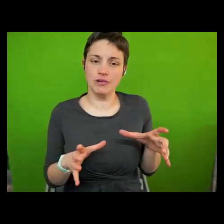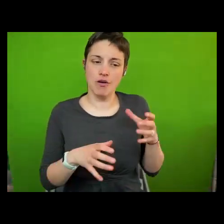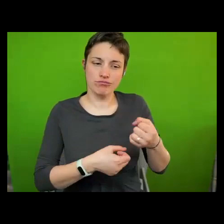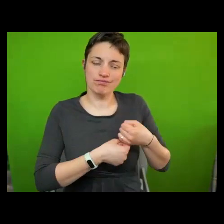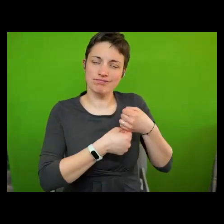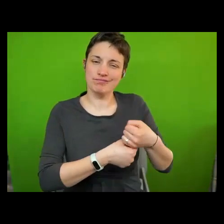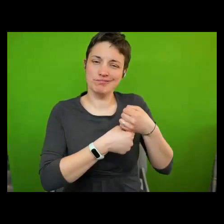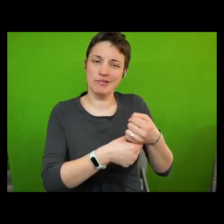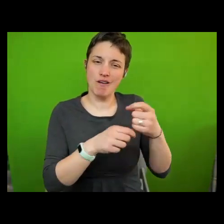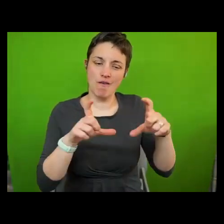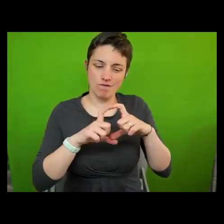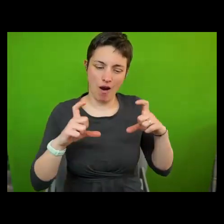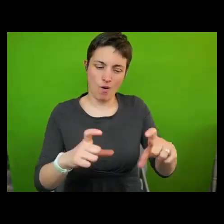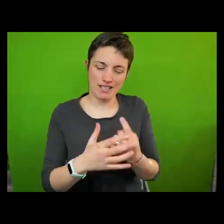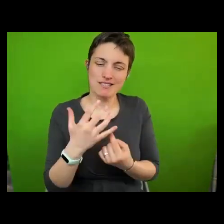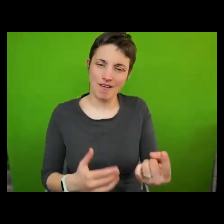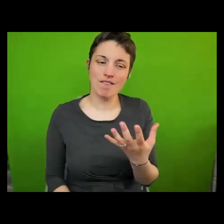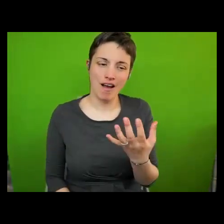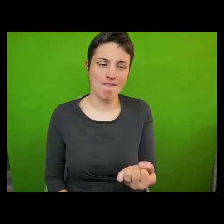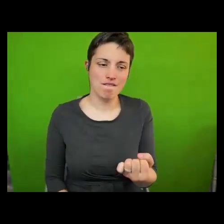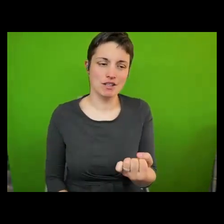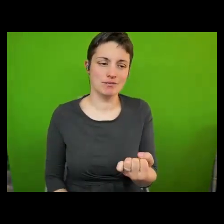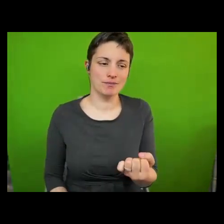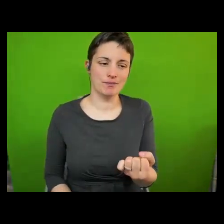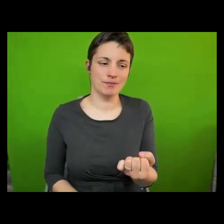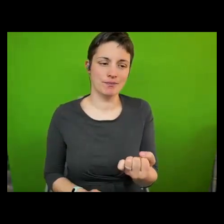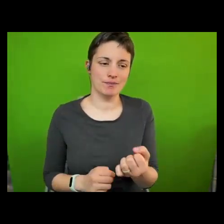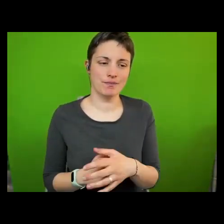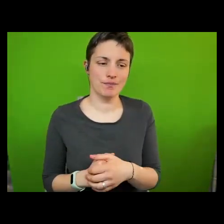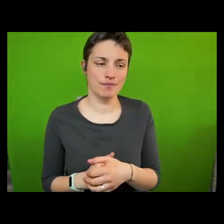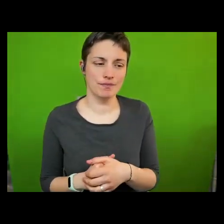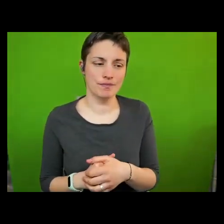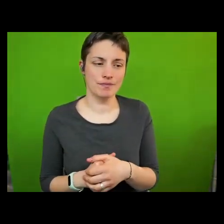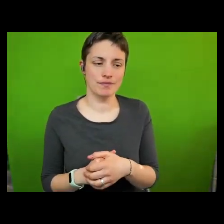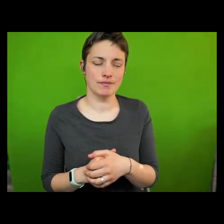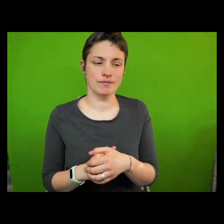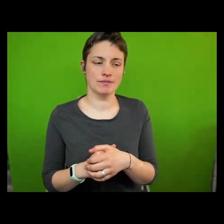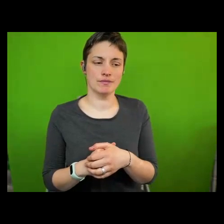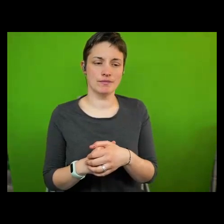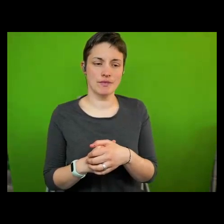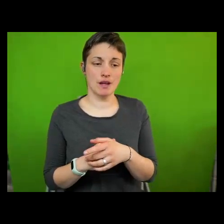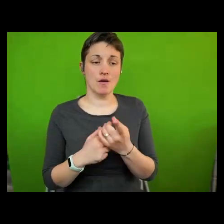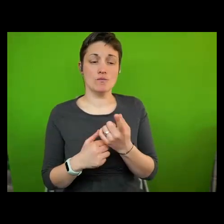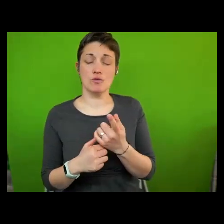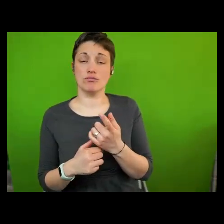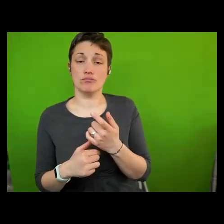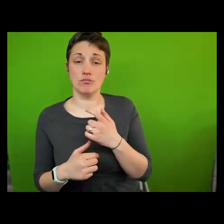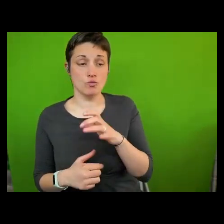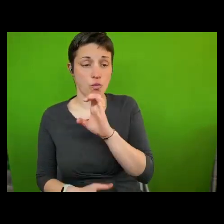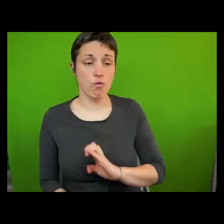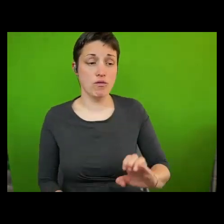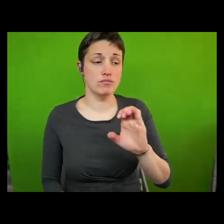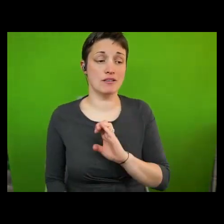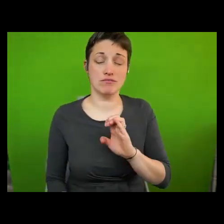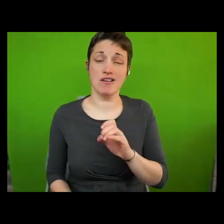uh the european data for the safeguarding of human rights in the city of 2010 or